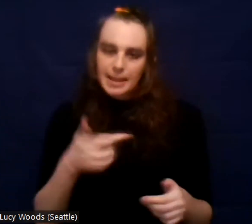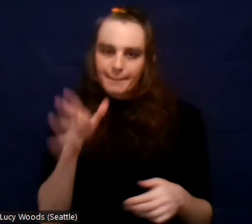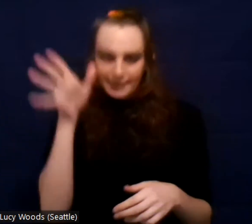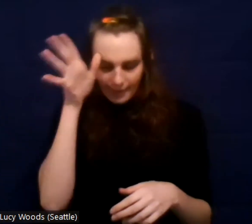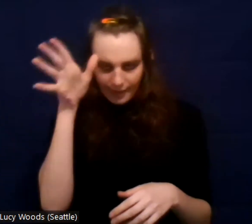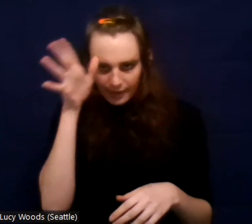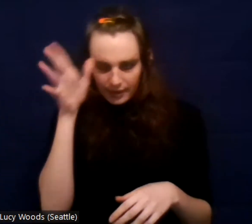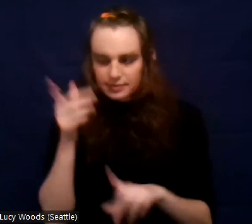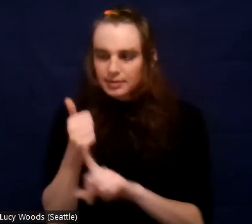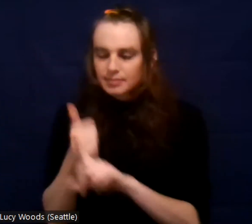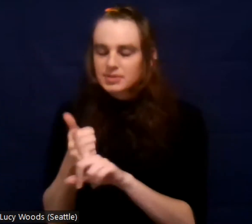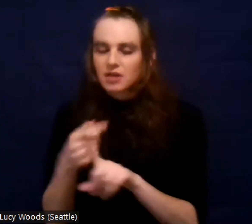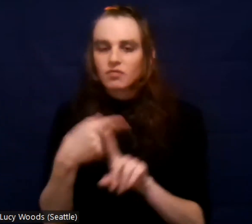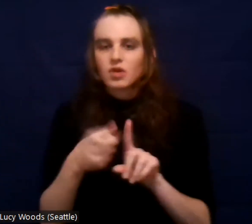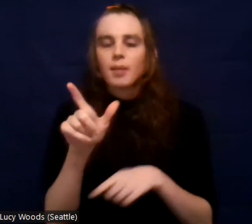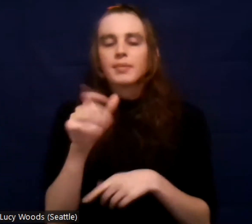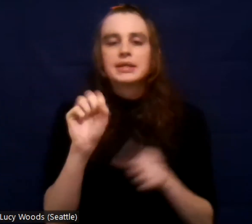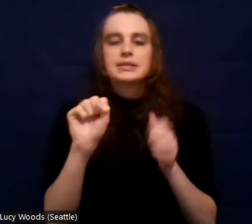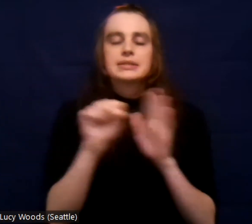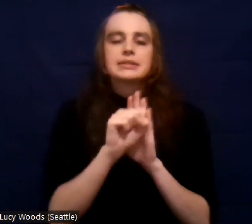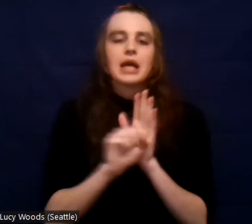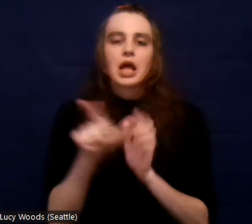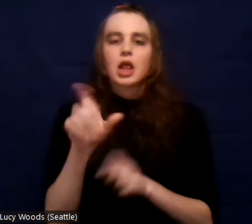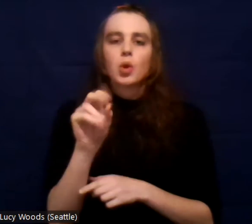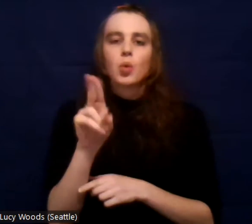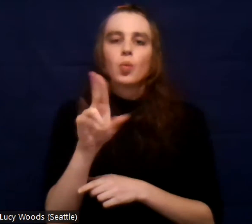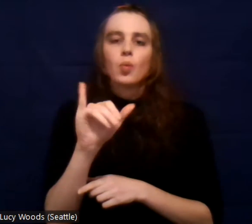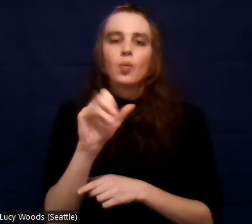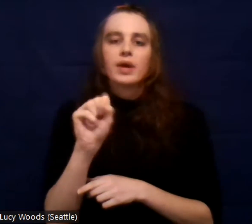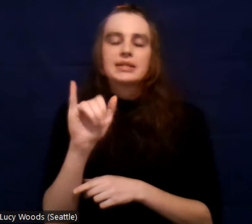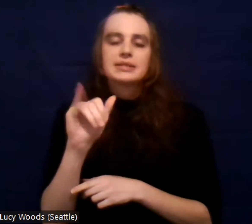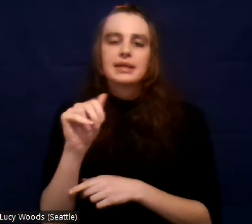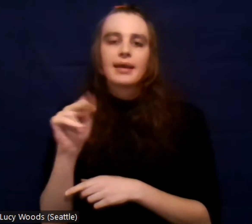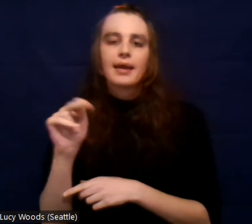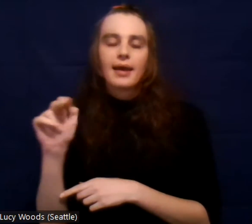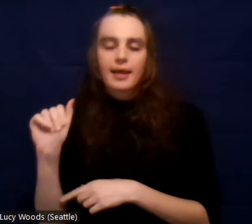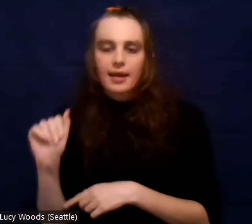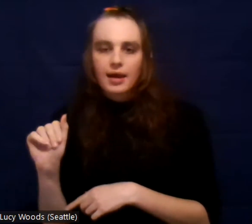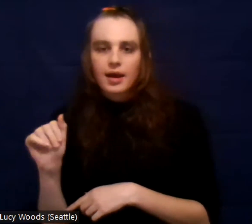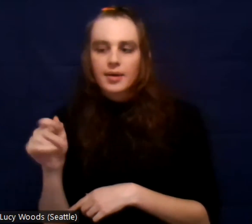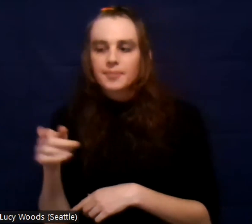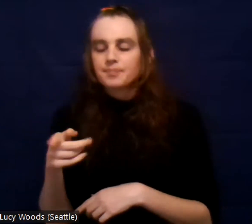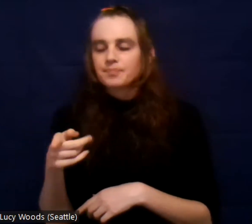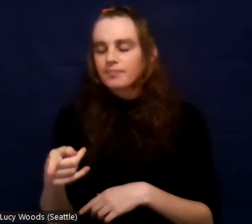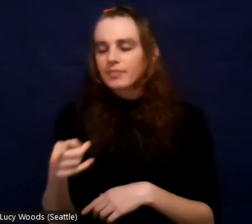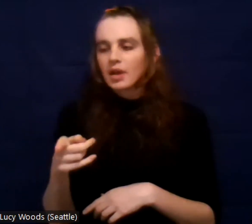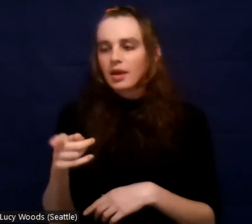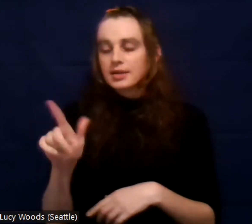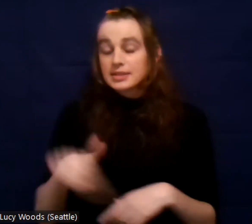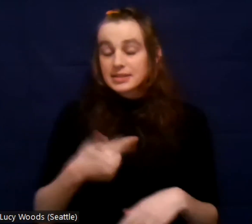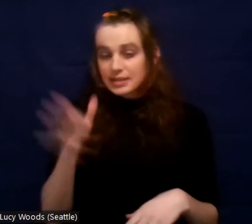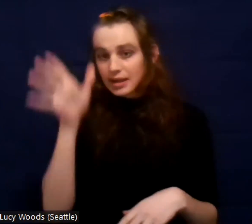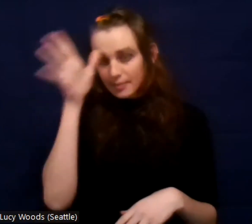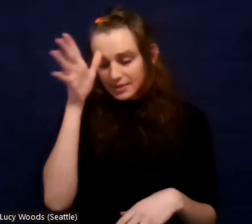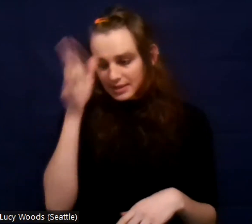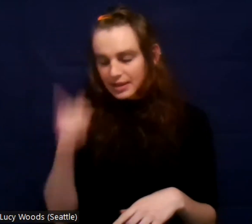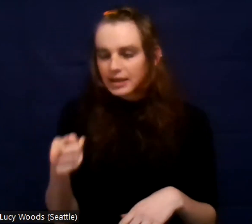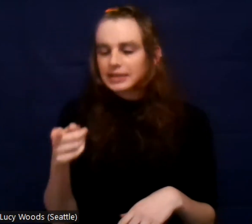Louisiana and convinced her that he didn't want to raise my sister in the city. And we